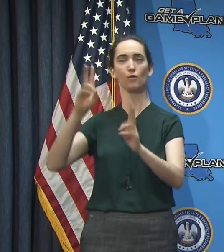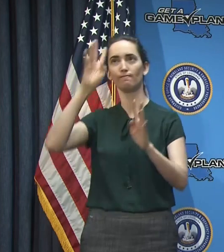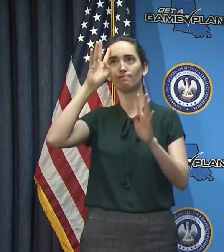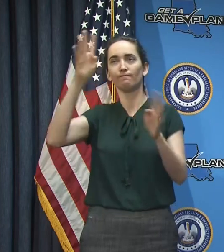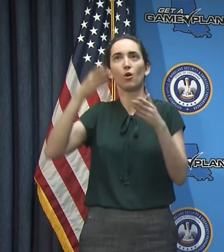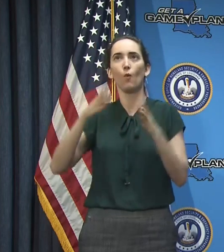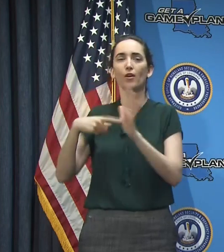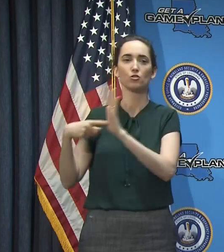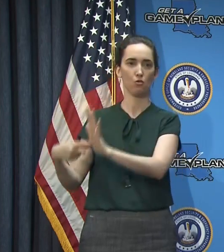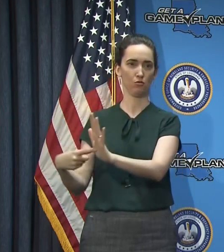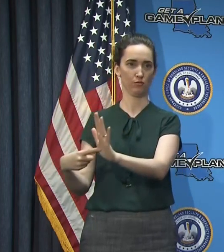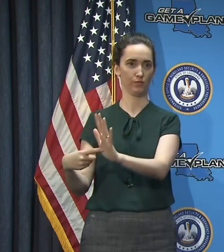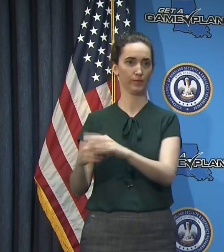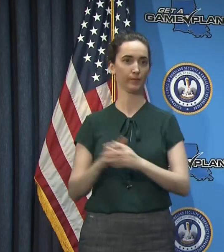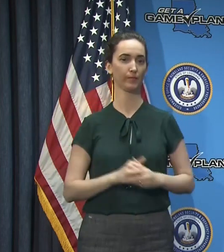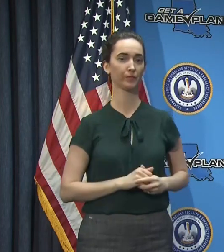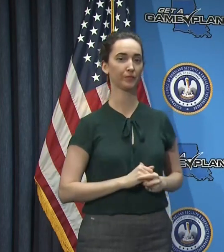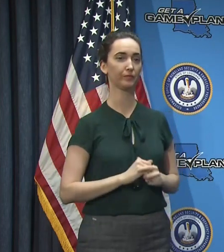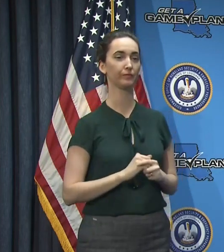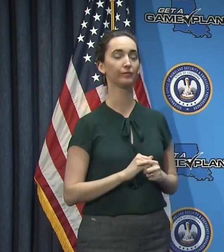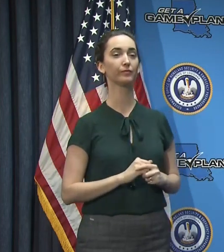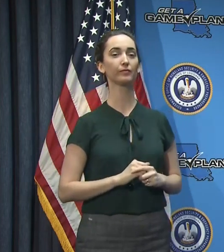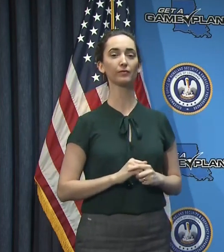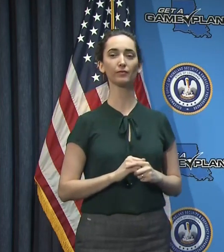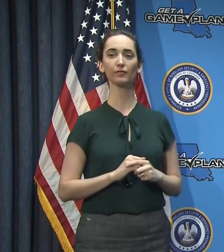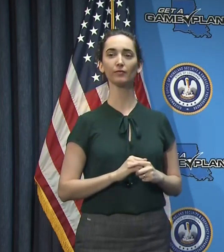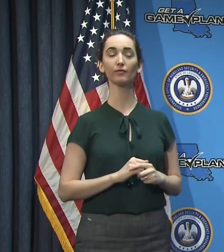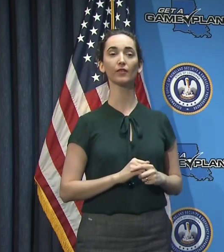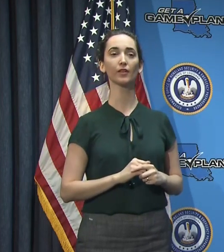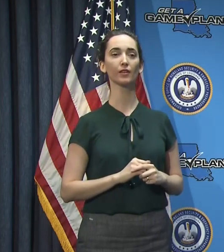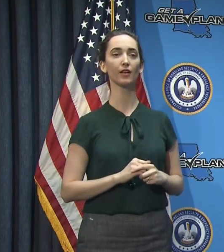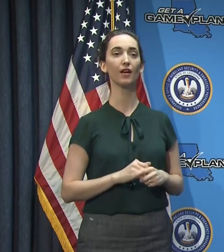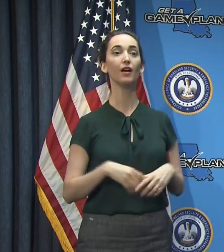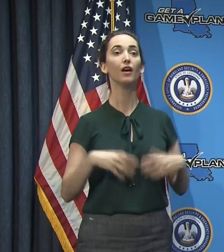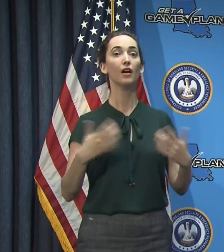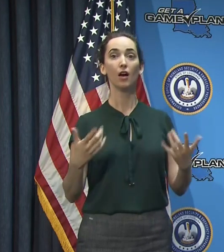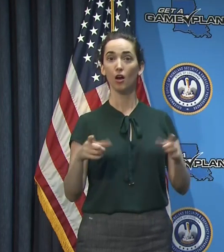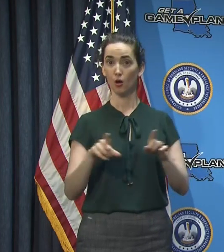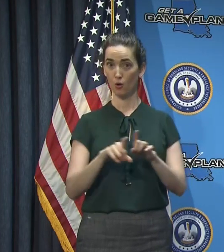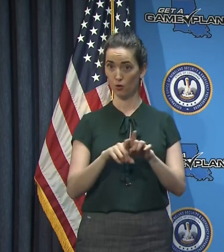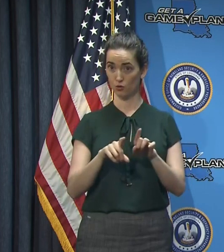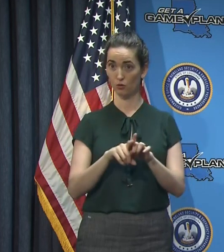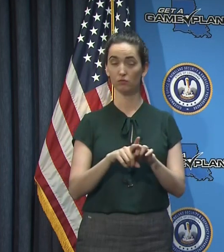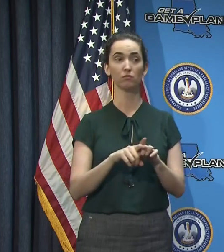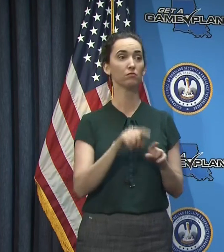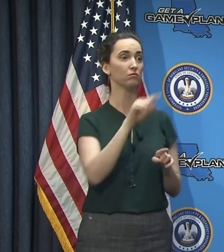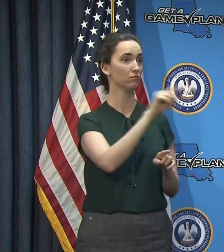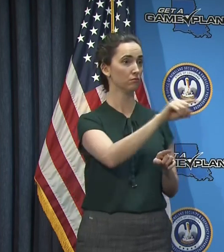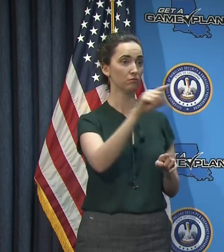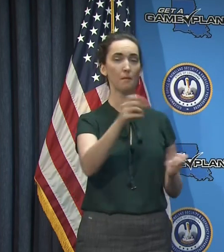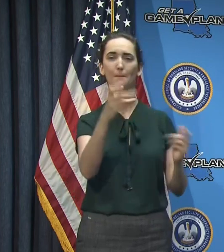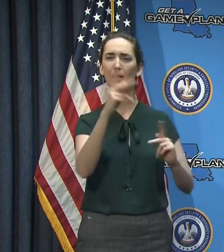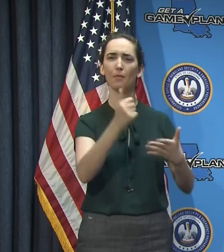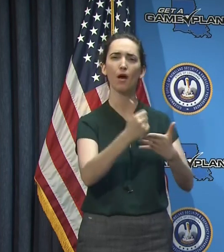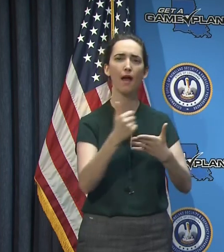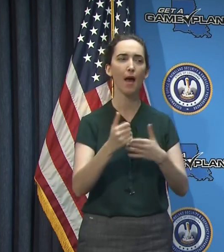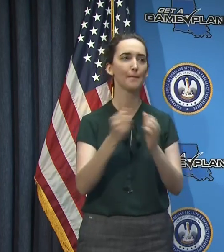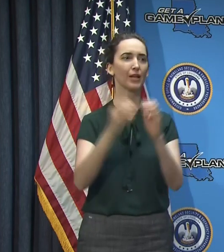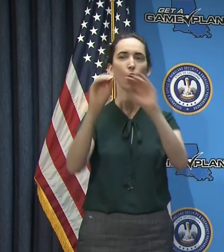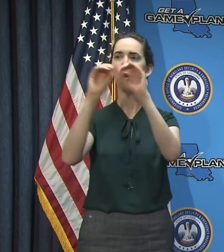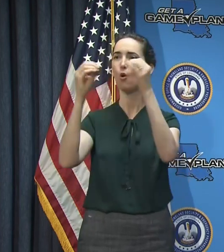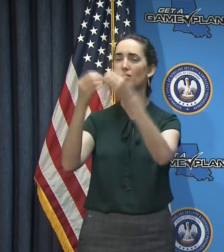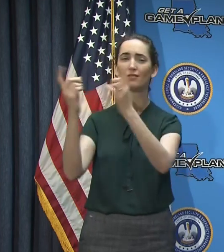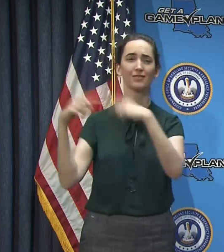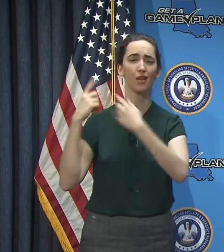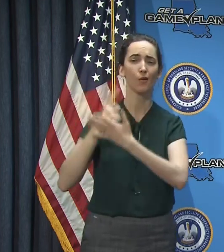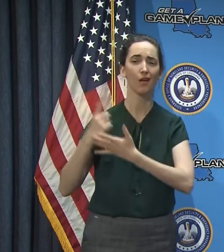I also want to thank a number of individuals and entities for the outpouring of generosity that has happened over the